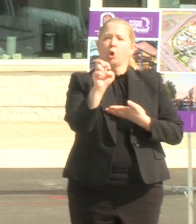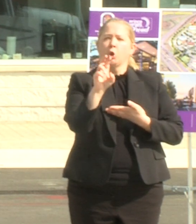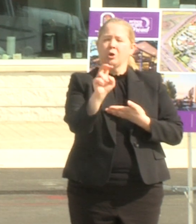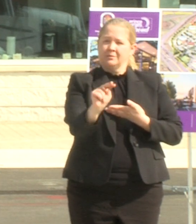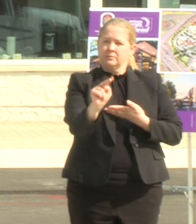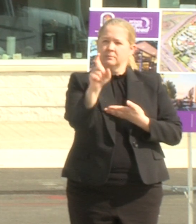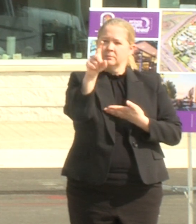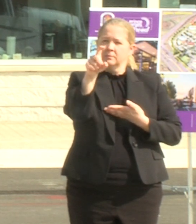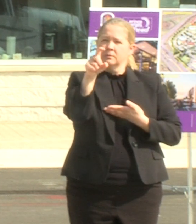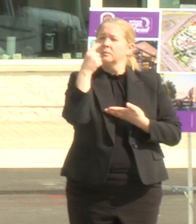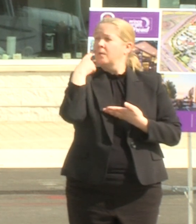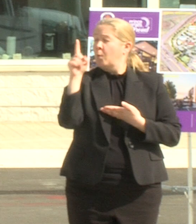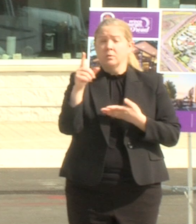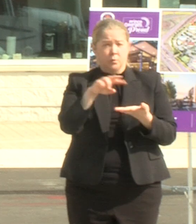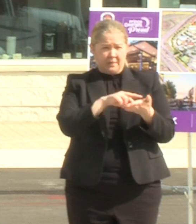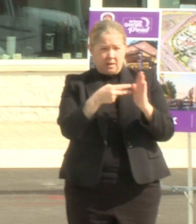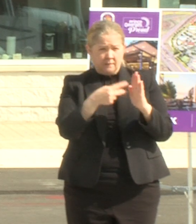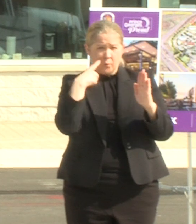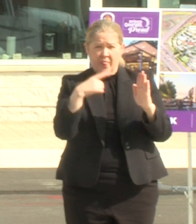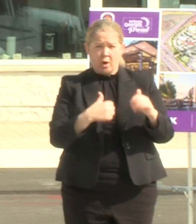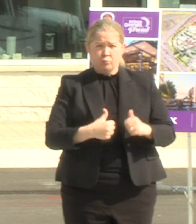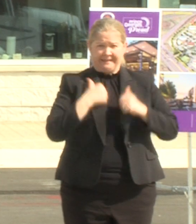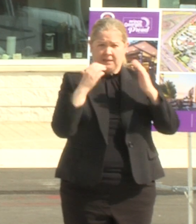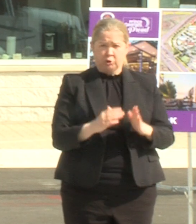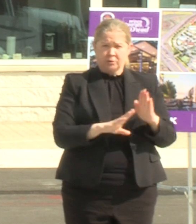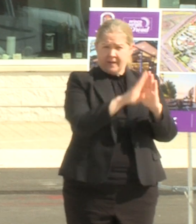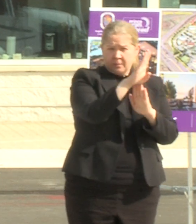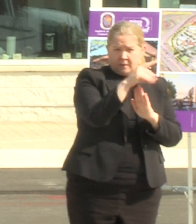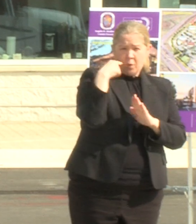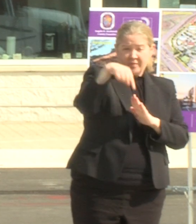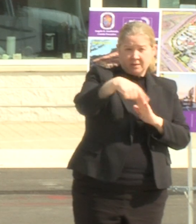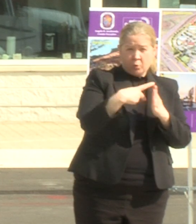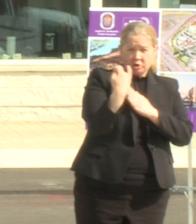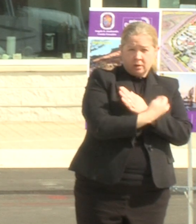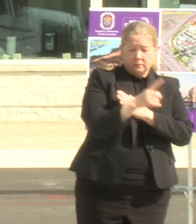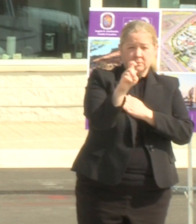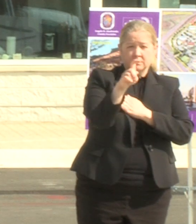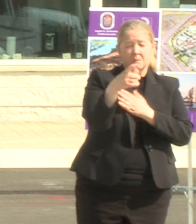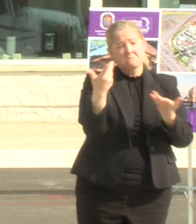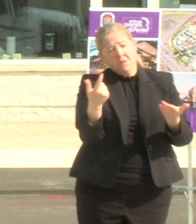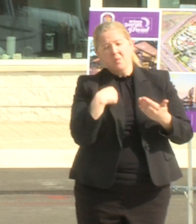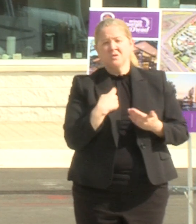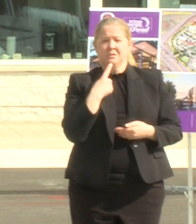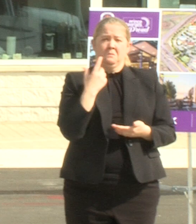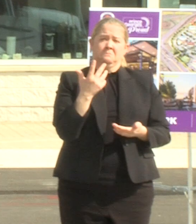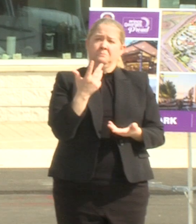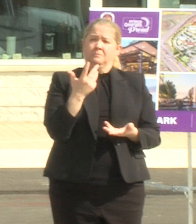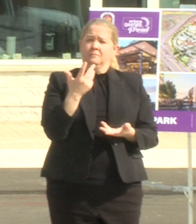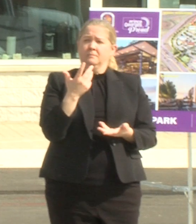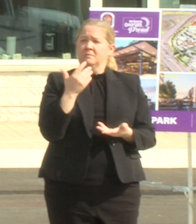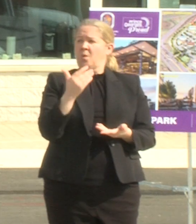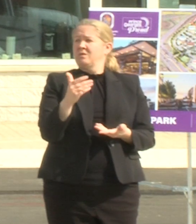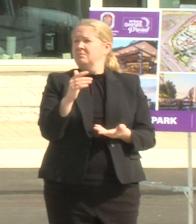uh that you mean for the residential development for this project i would ask um